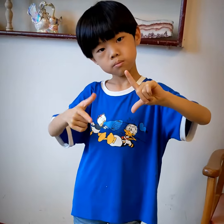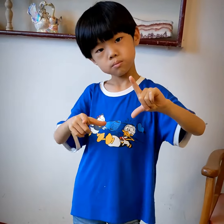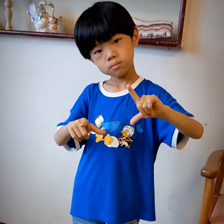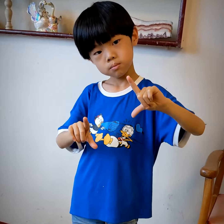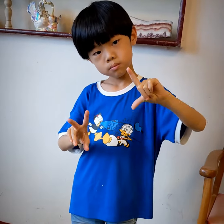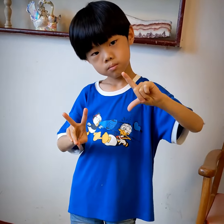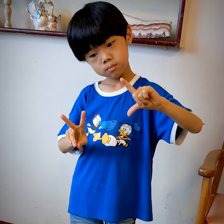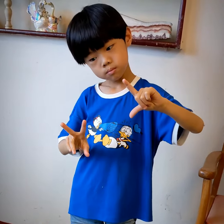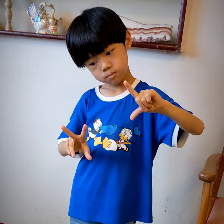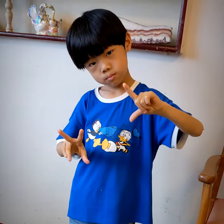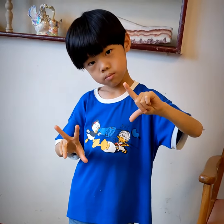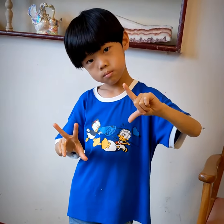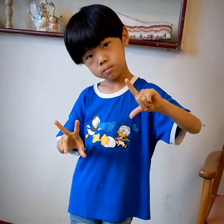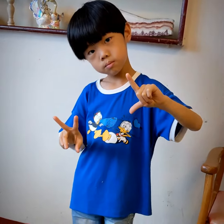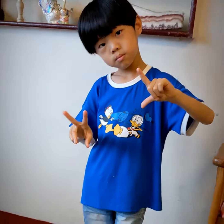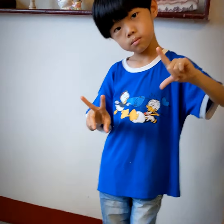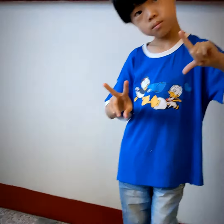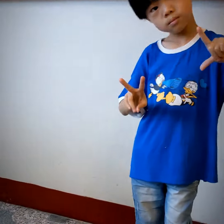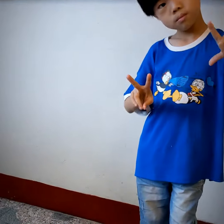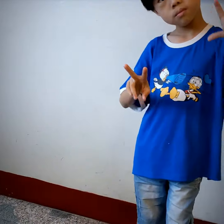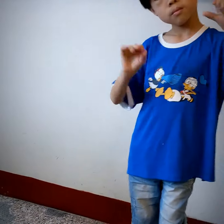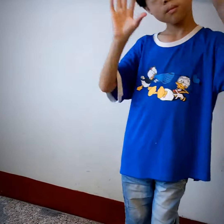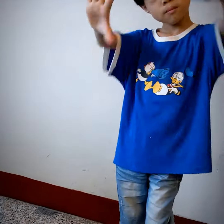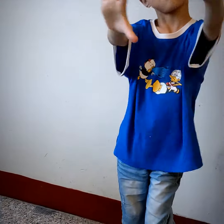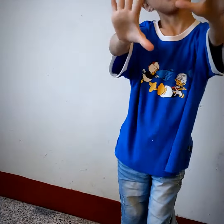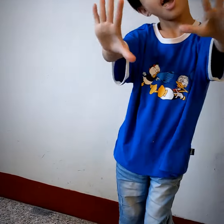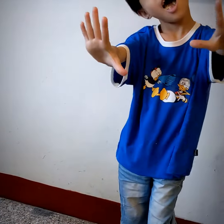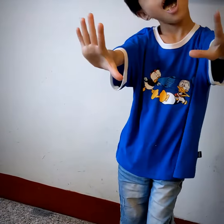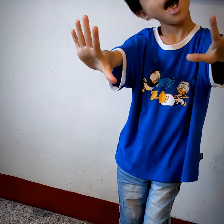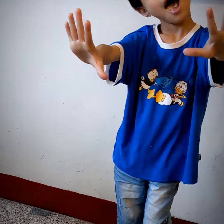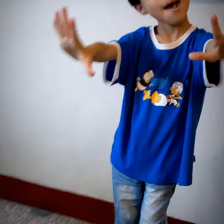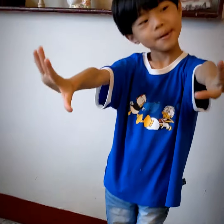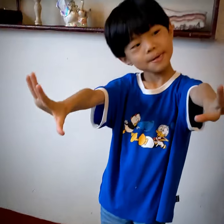Hey, yeah